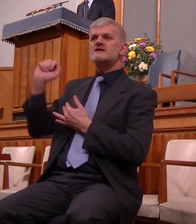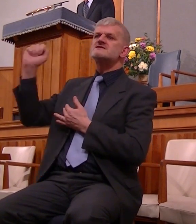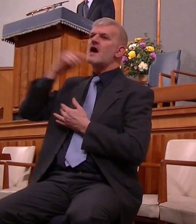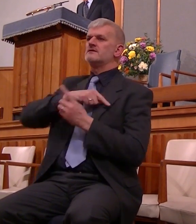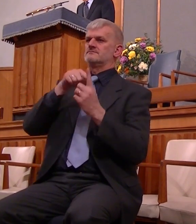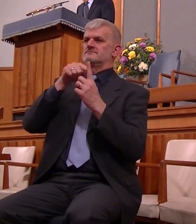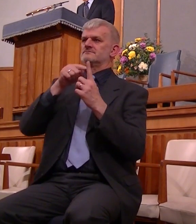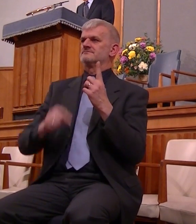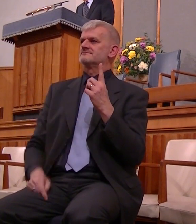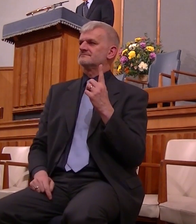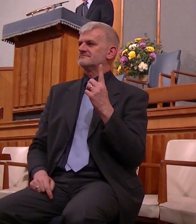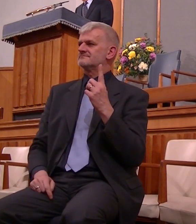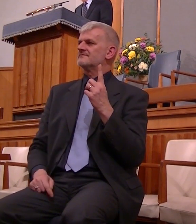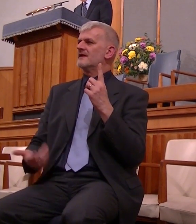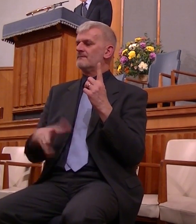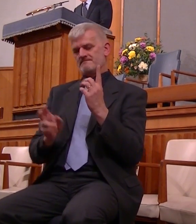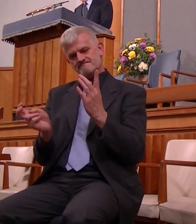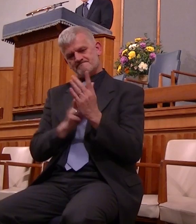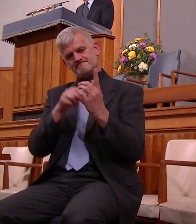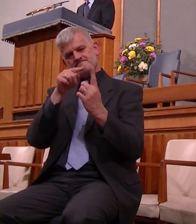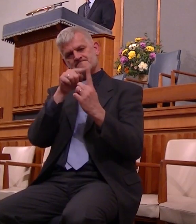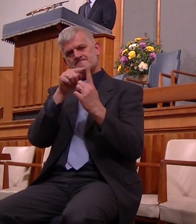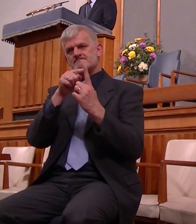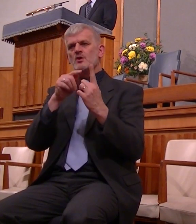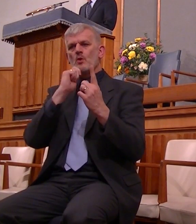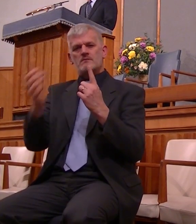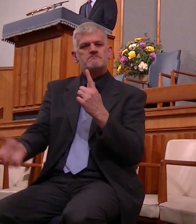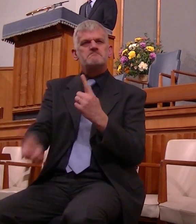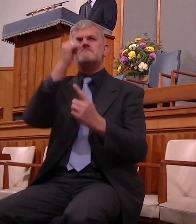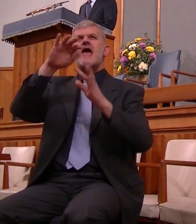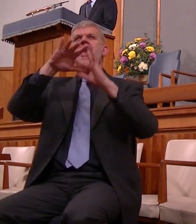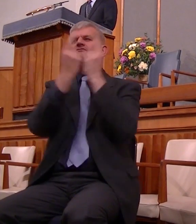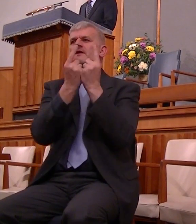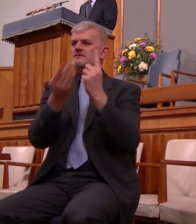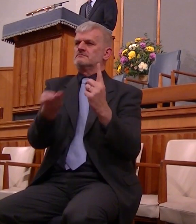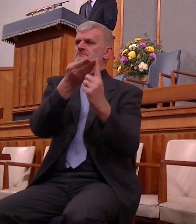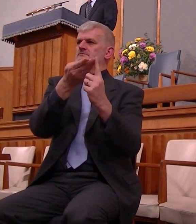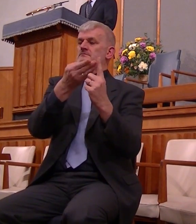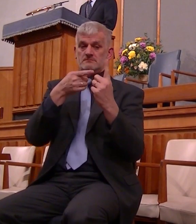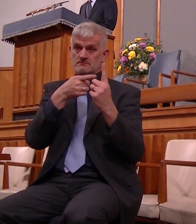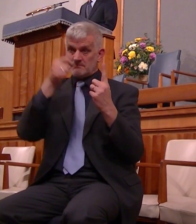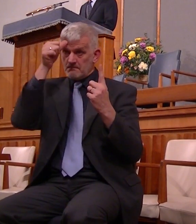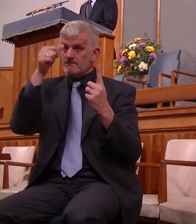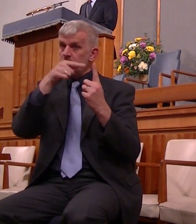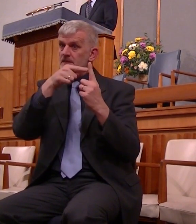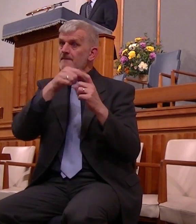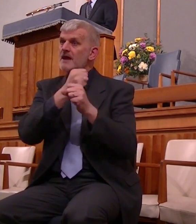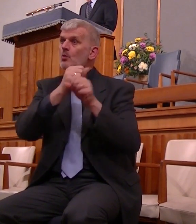whom he hath appointed ear of all things by whom also he made the worlds